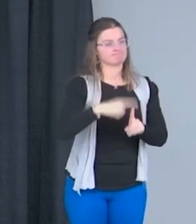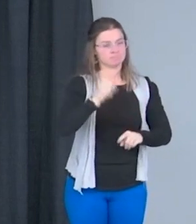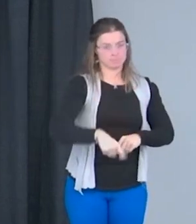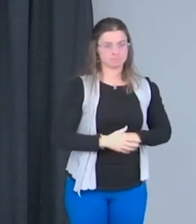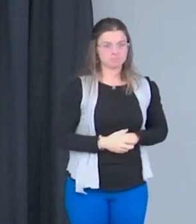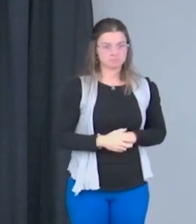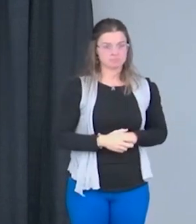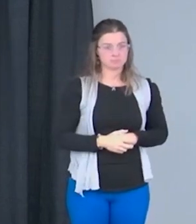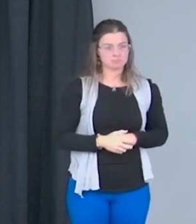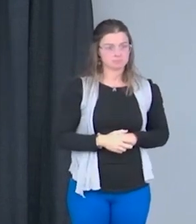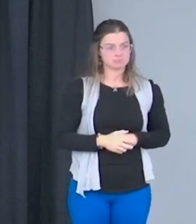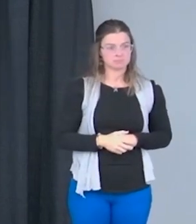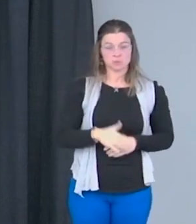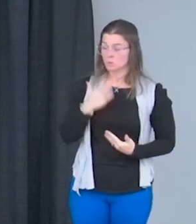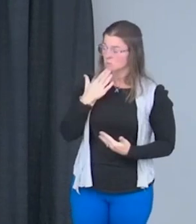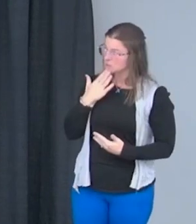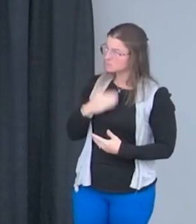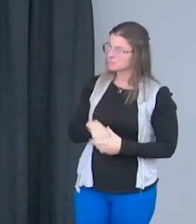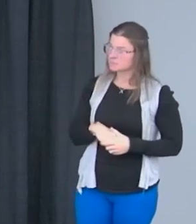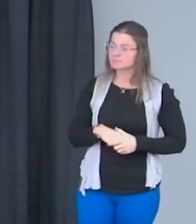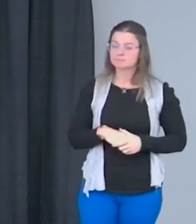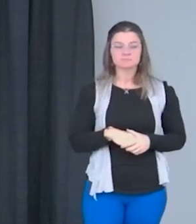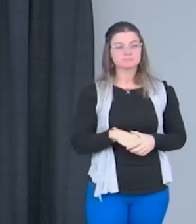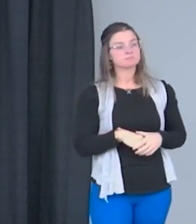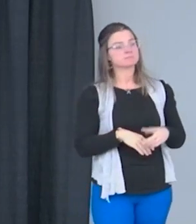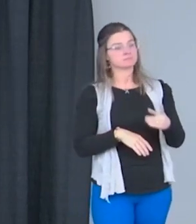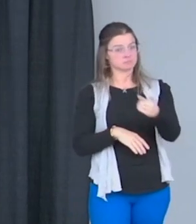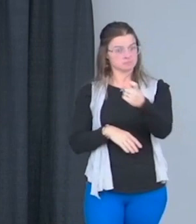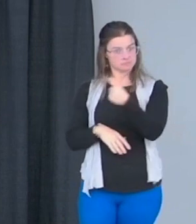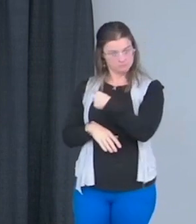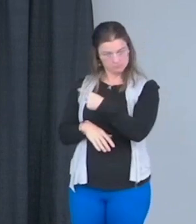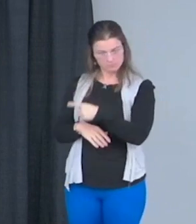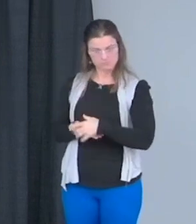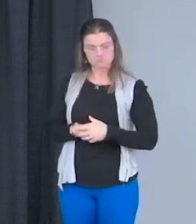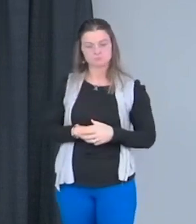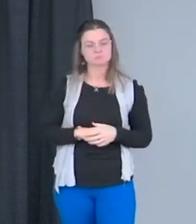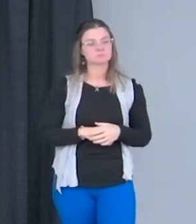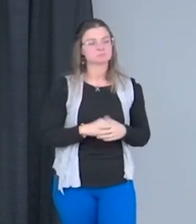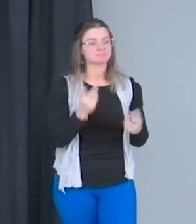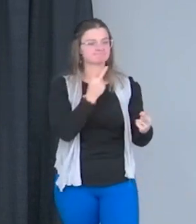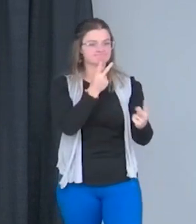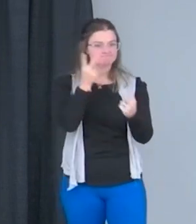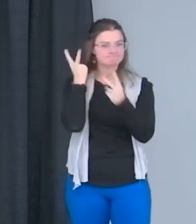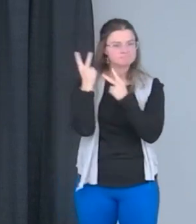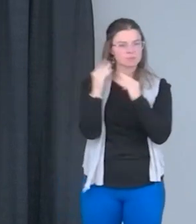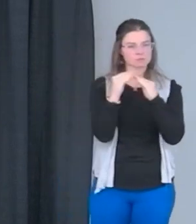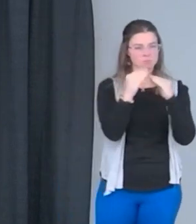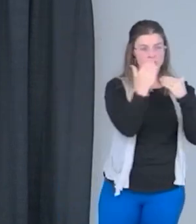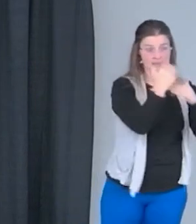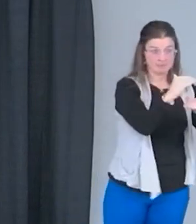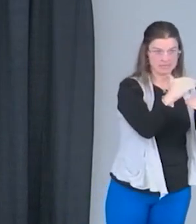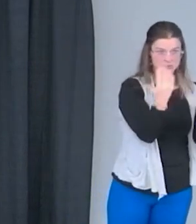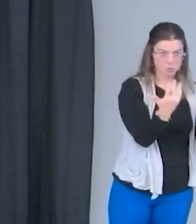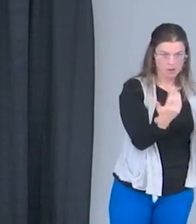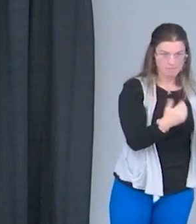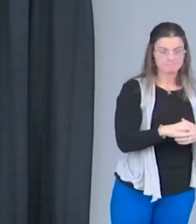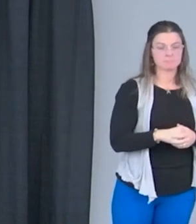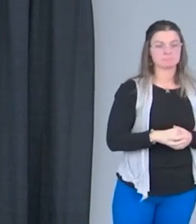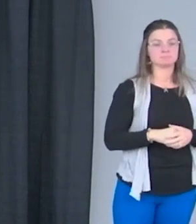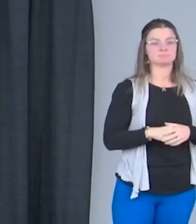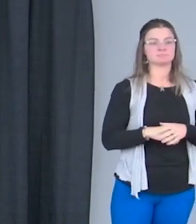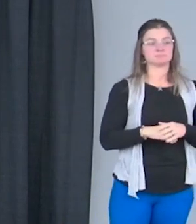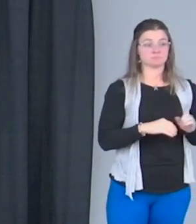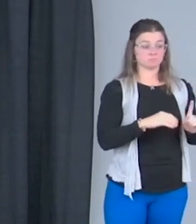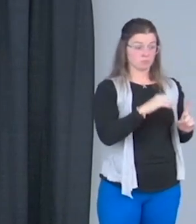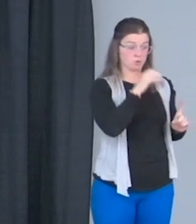Thank you. What would you say, looking back, is more limiting for you now? Was it your